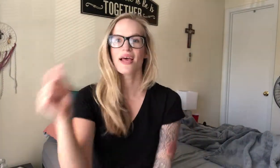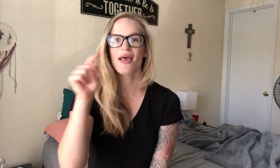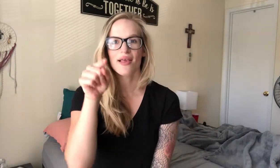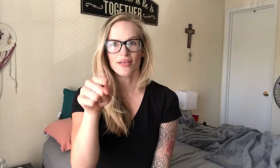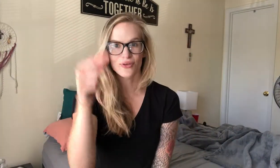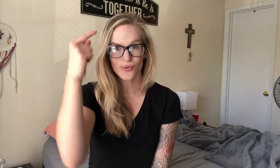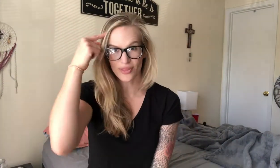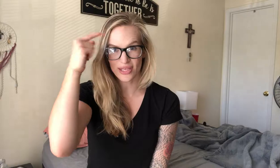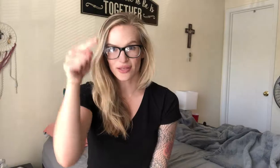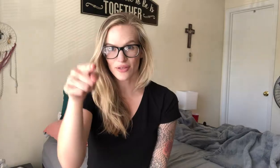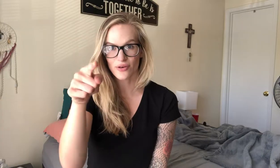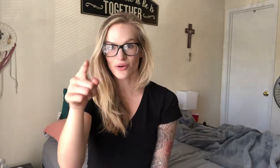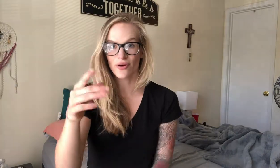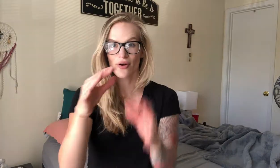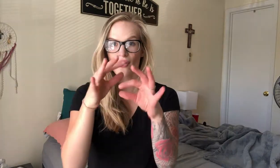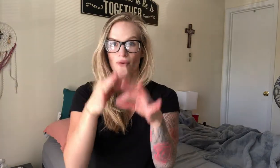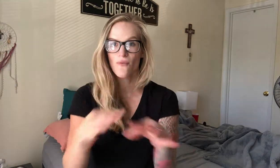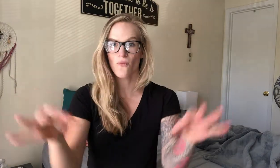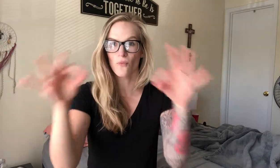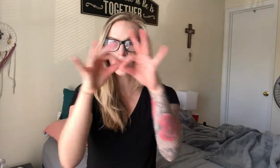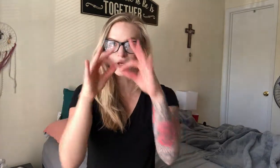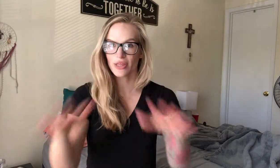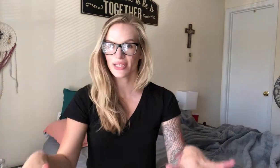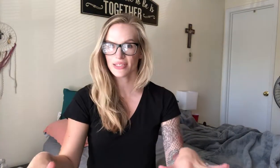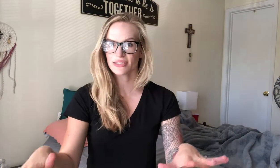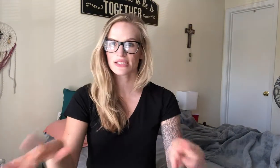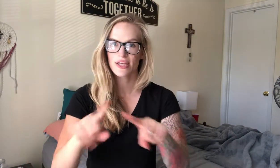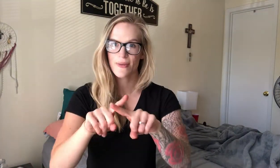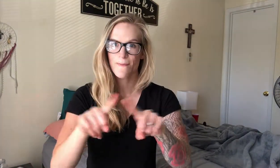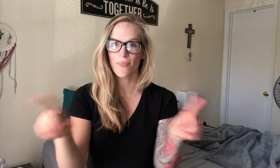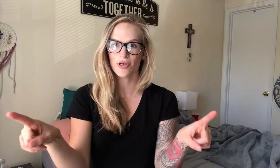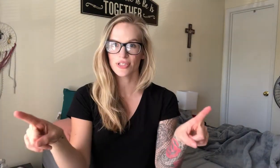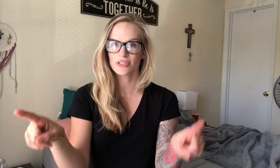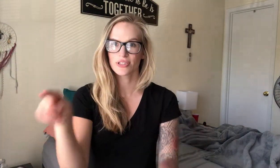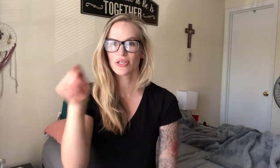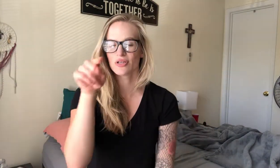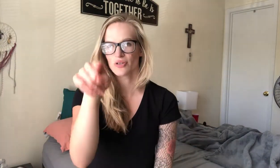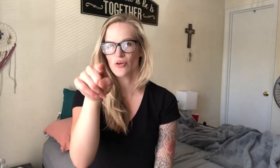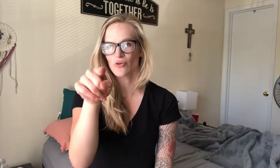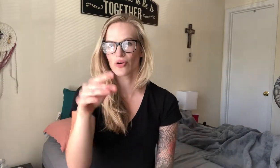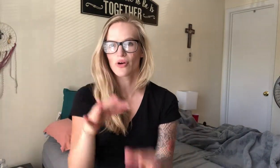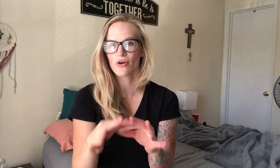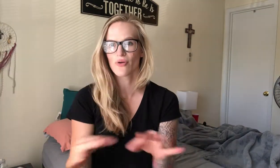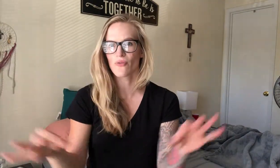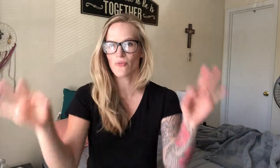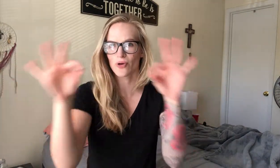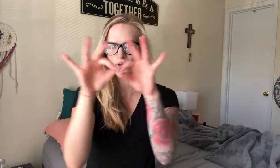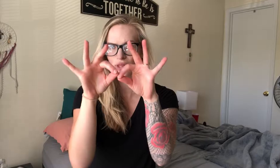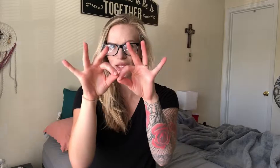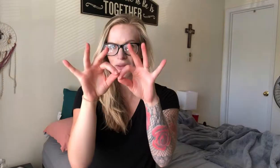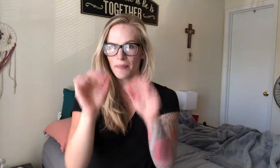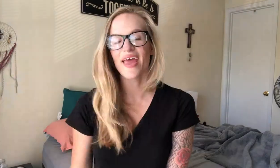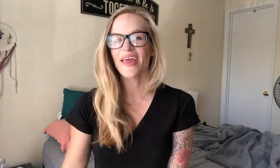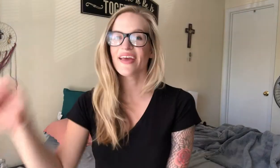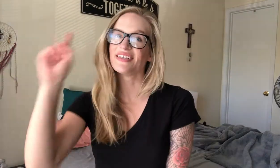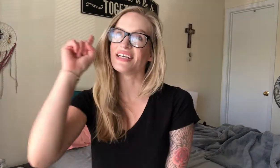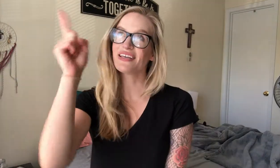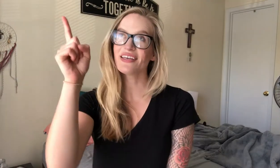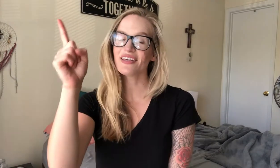you think you're worthless, but you're worth it. And he